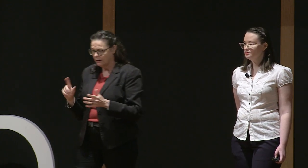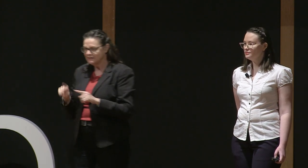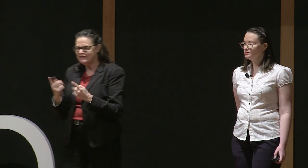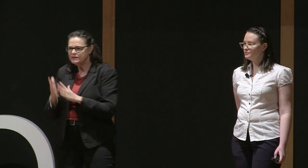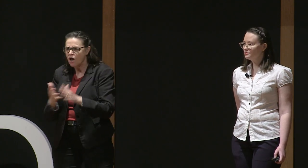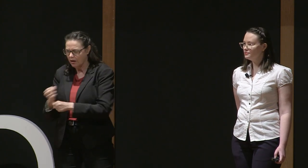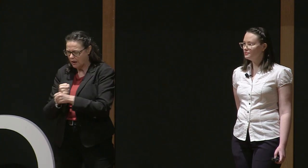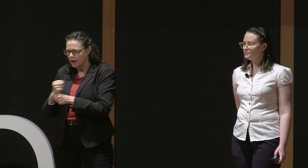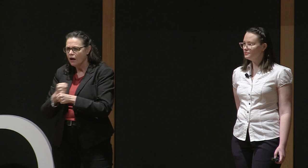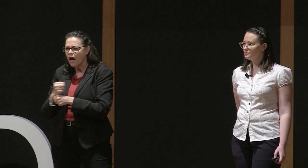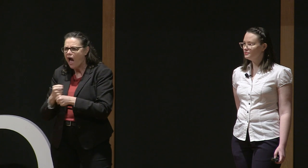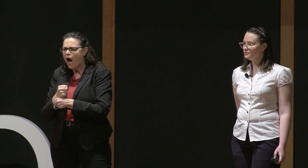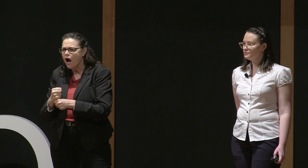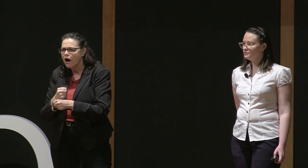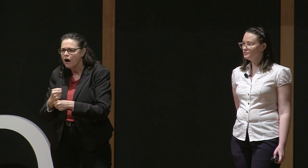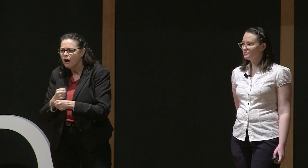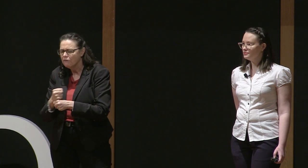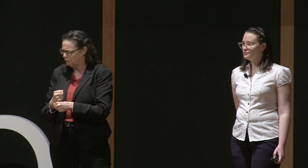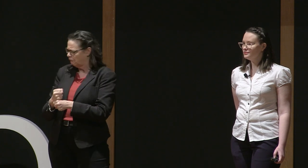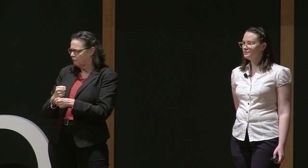sign that they use for car is this.